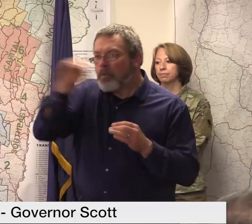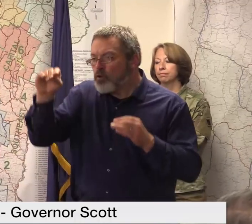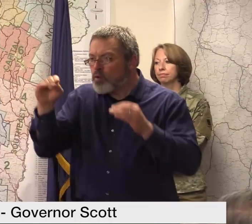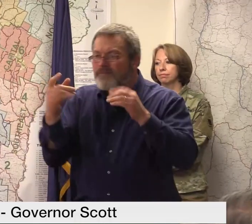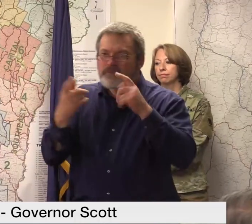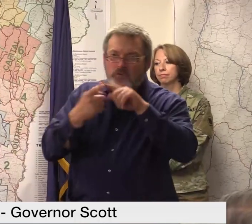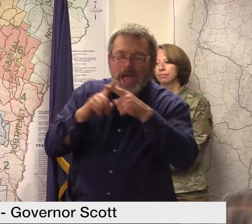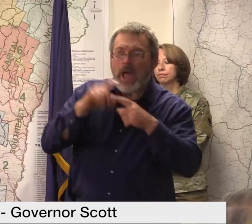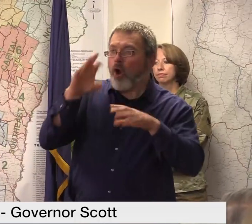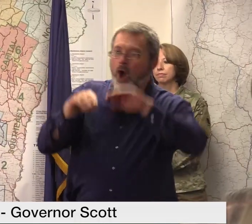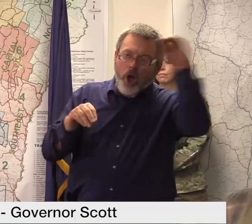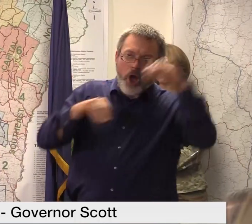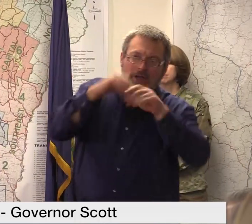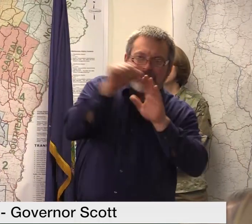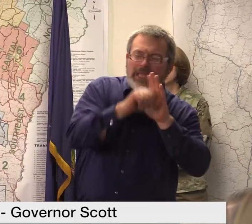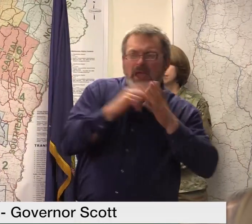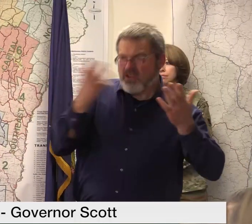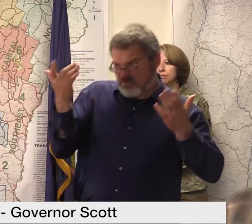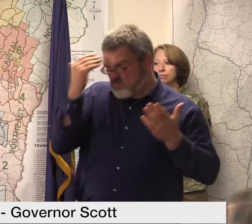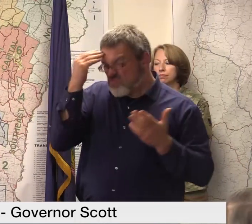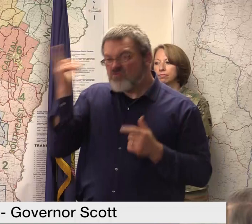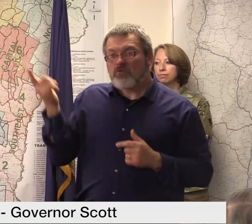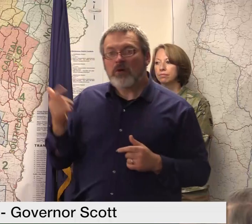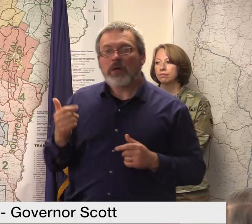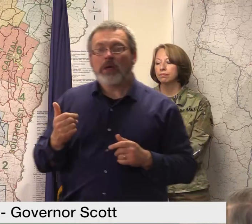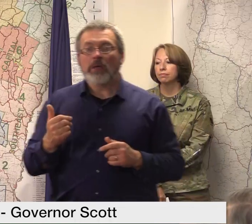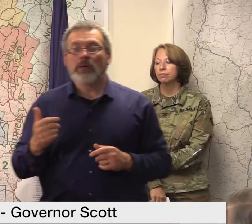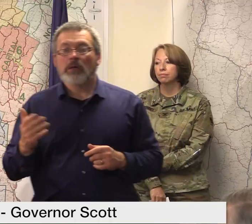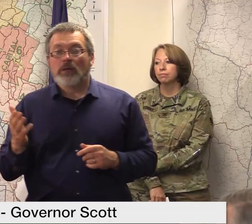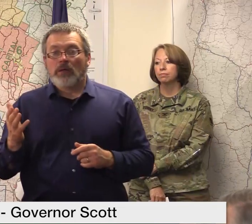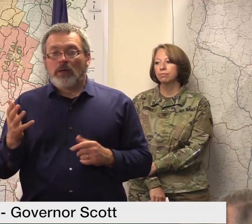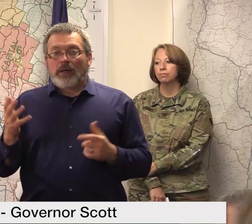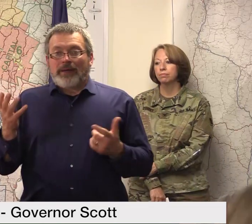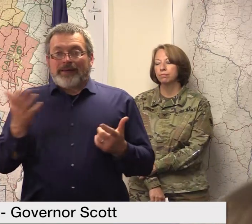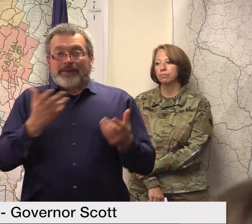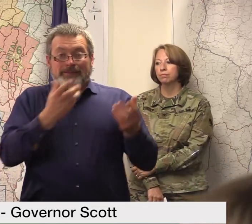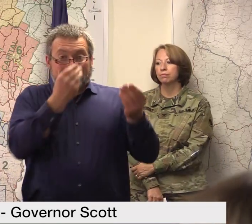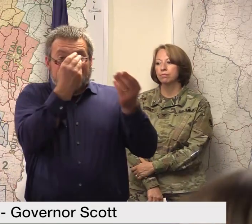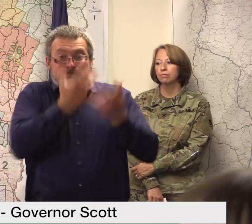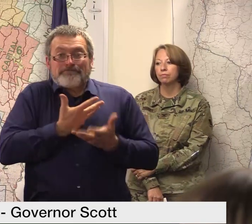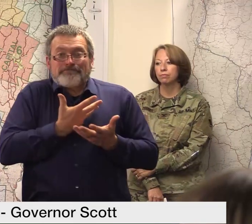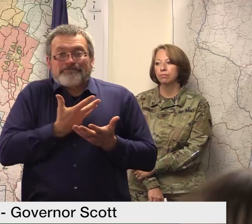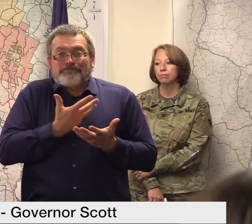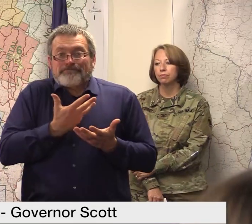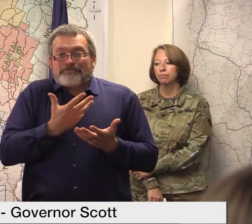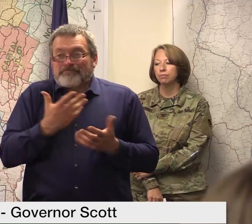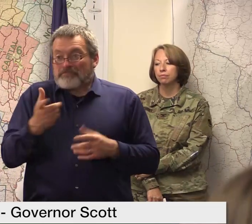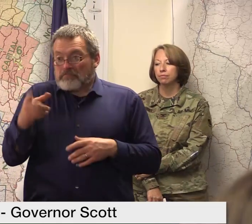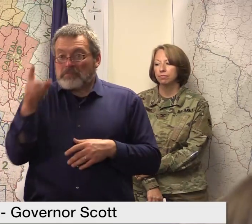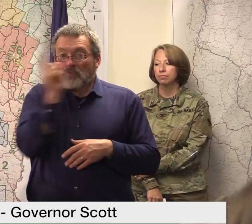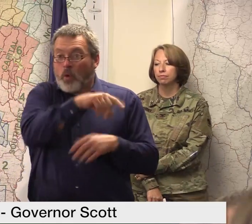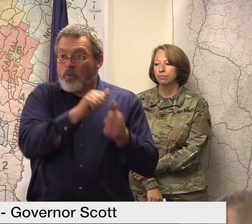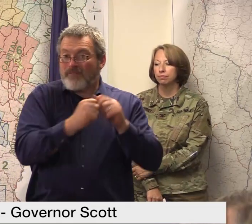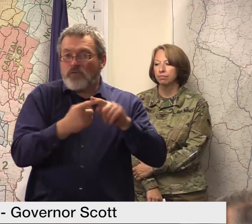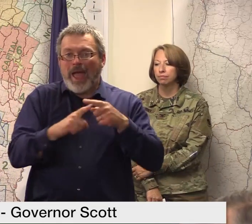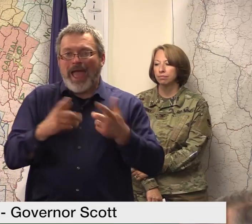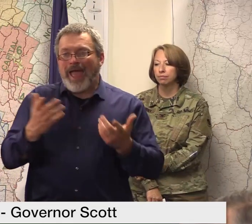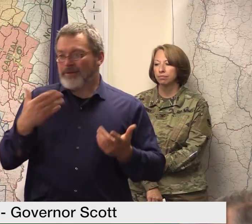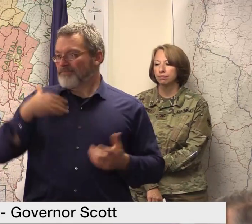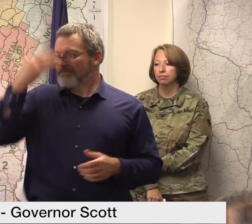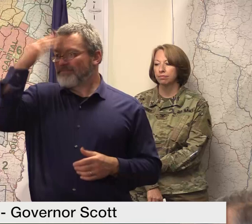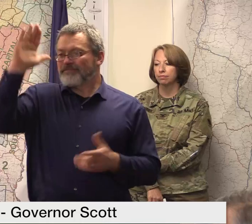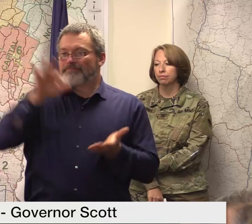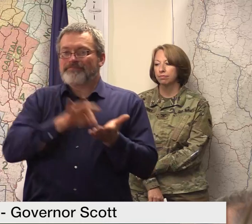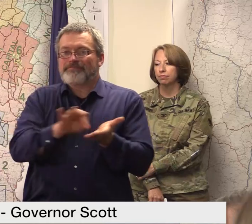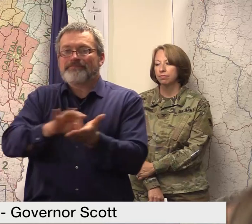or went out of state and have not come back to their home we have some numbers I want to make sure that we get you the most accurate